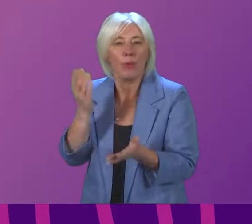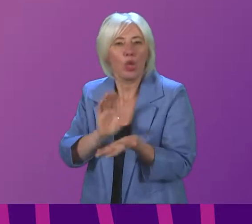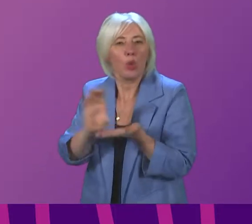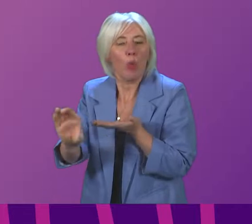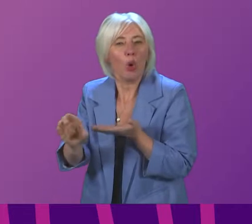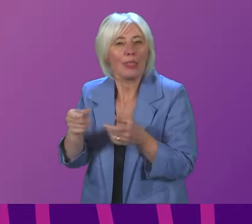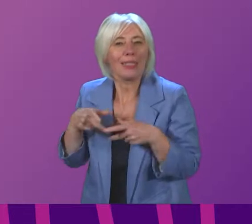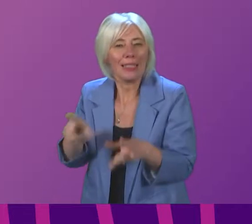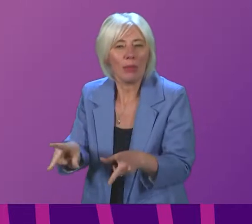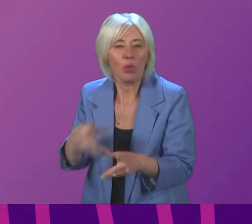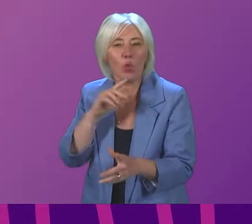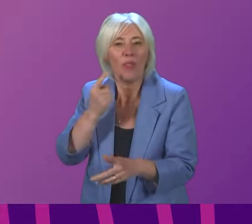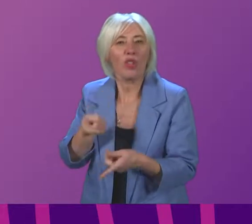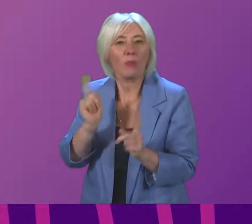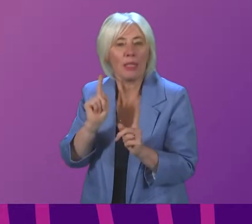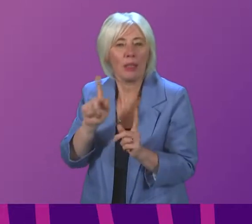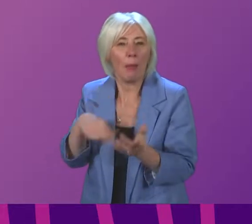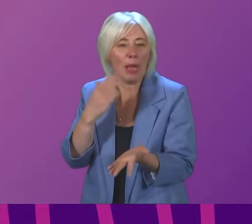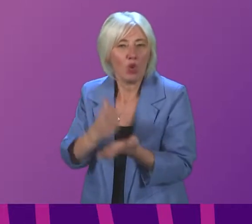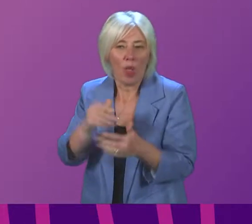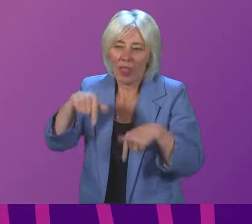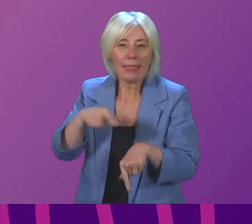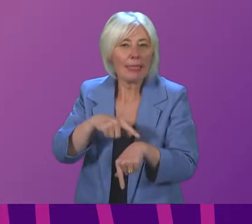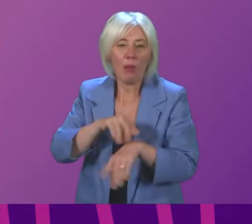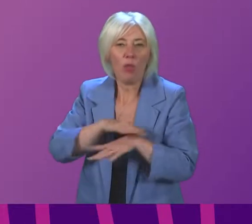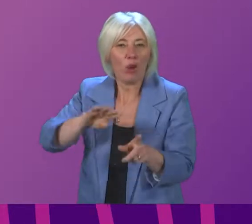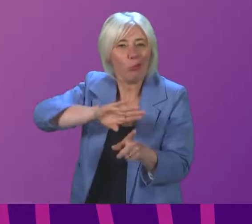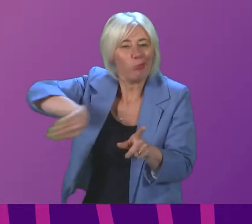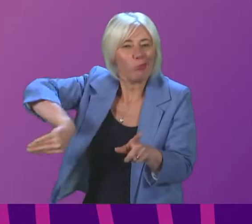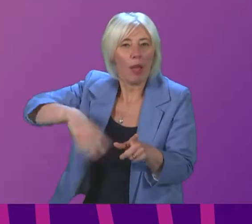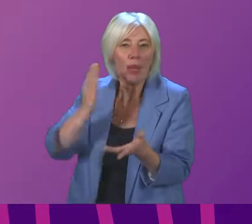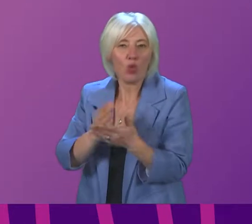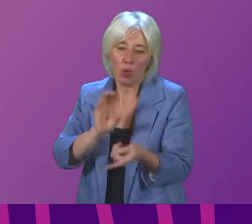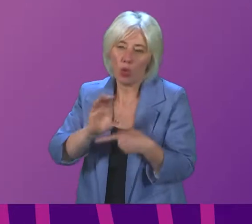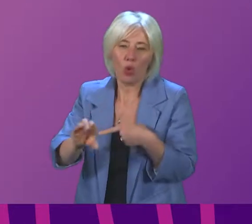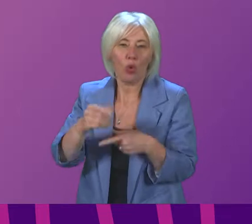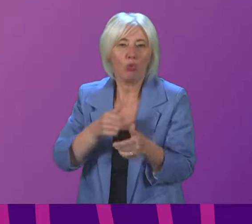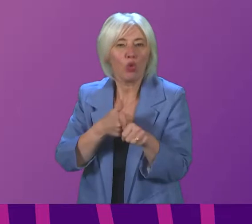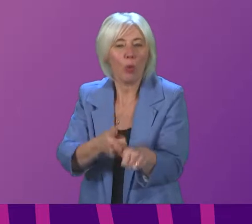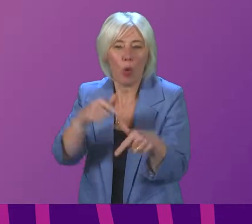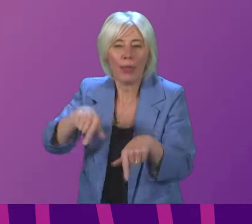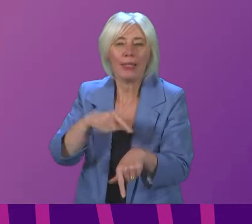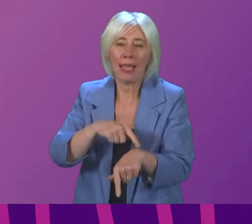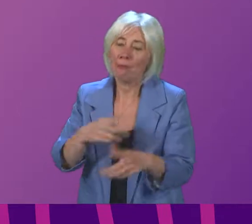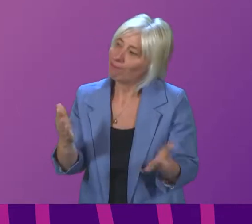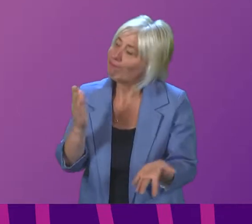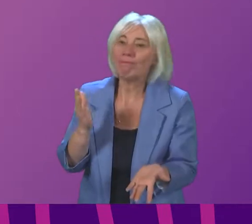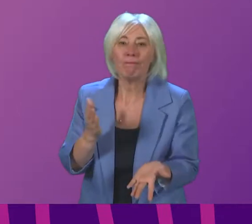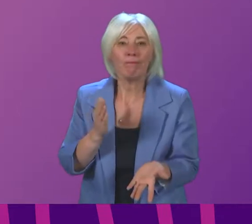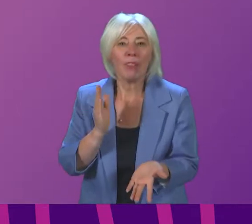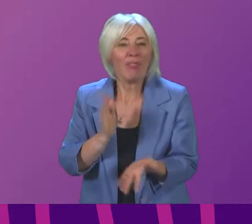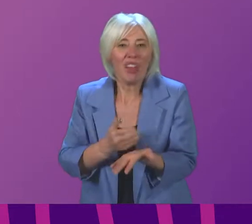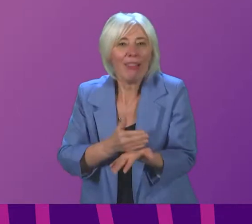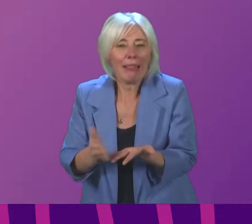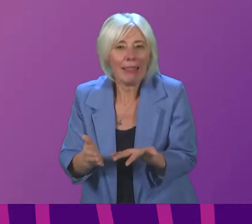minister give a commitment to ensure that no such business is excluded this time around First minister I have set out very clearly and very